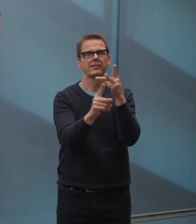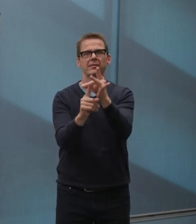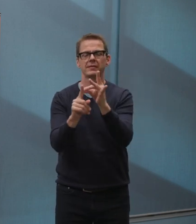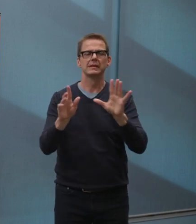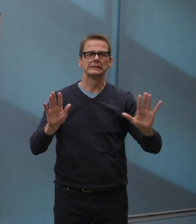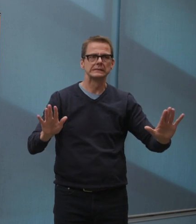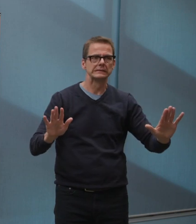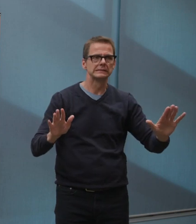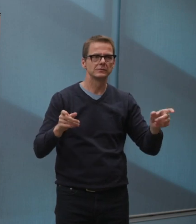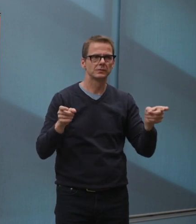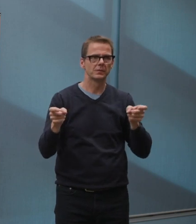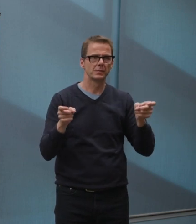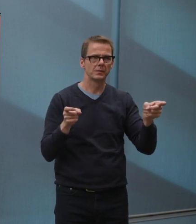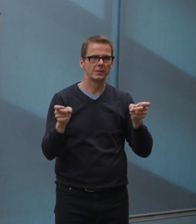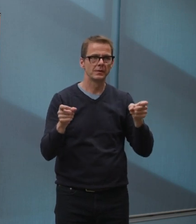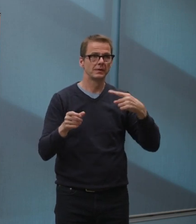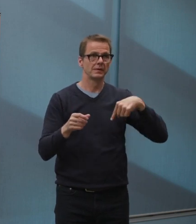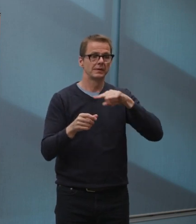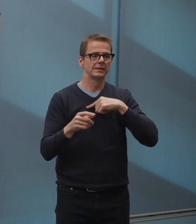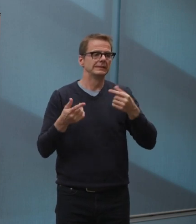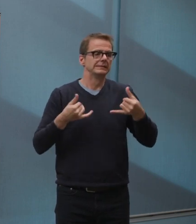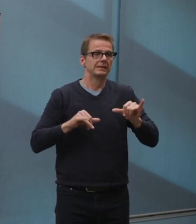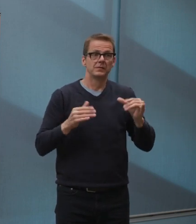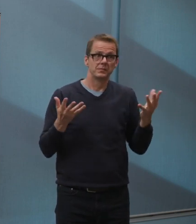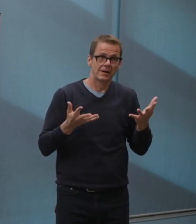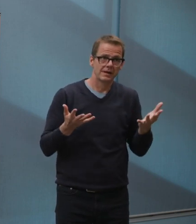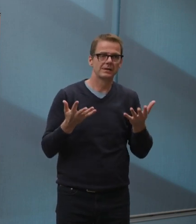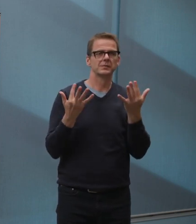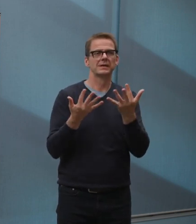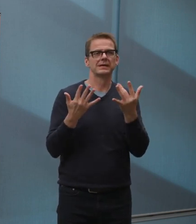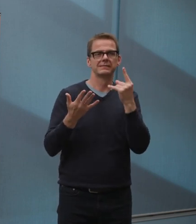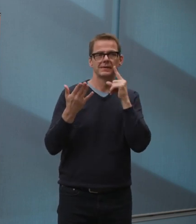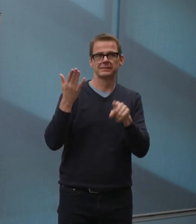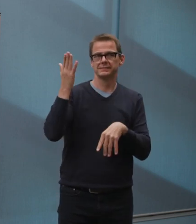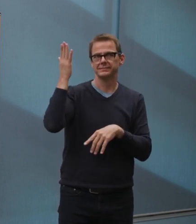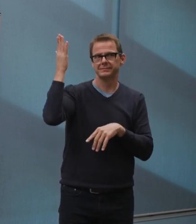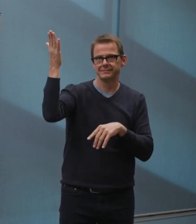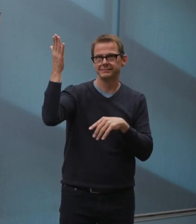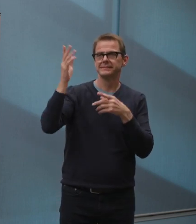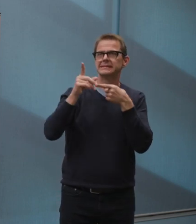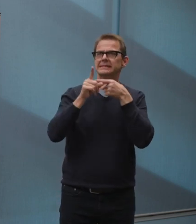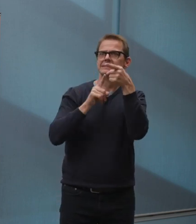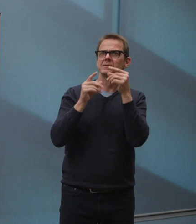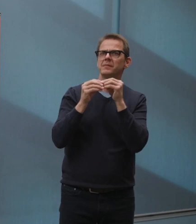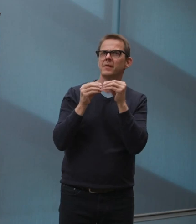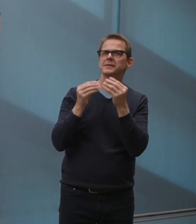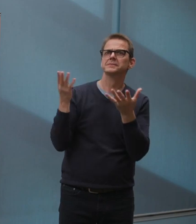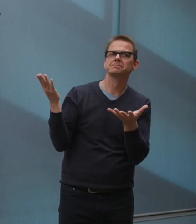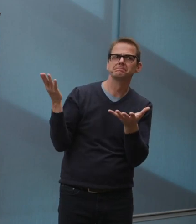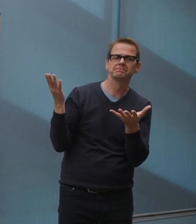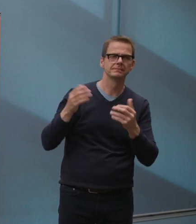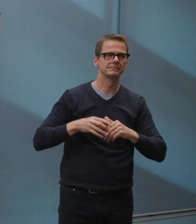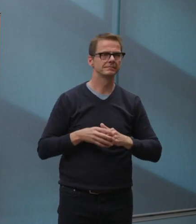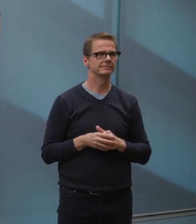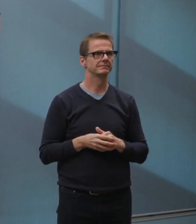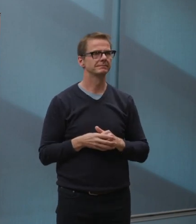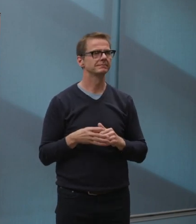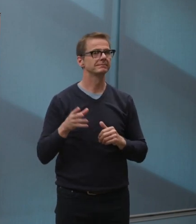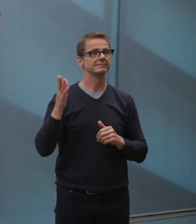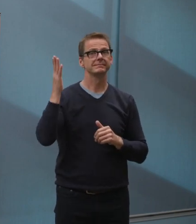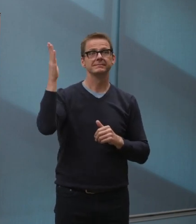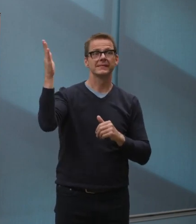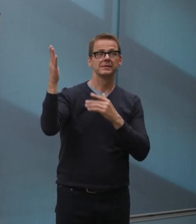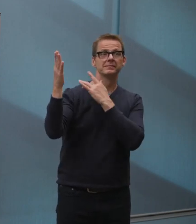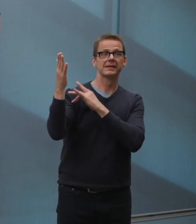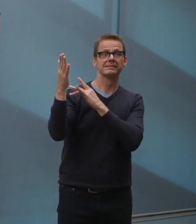that enables as much clarity as we would like, and we do think it is a dangerous road for it to be left up to each municipality